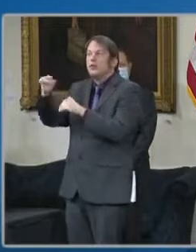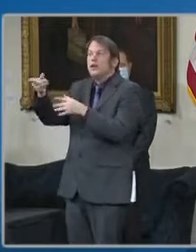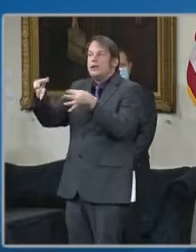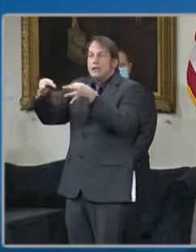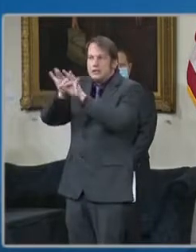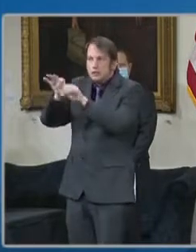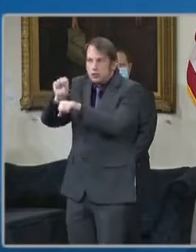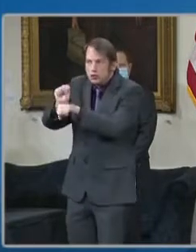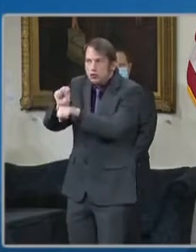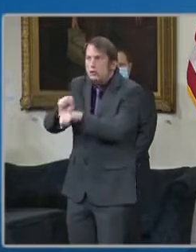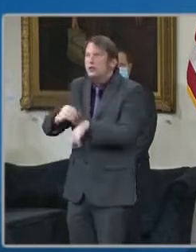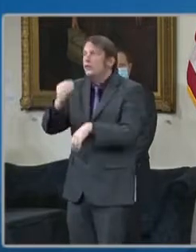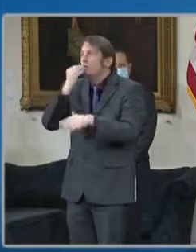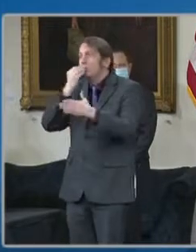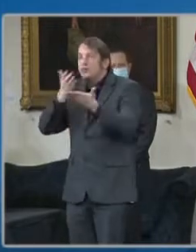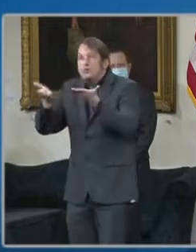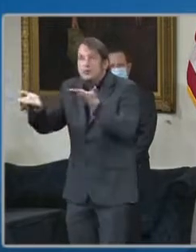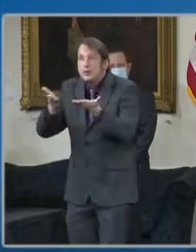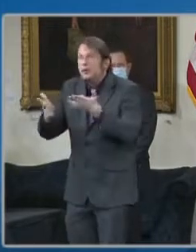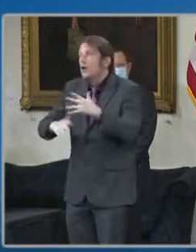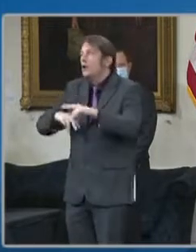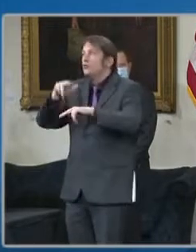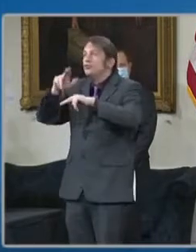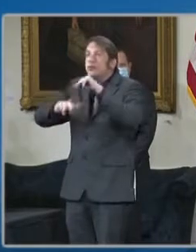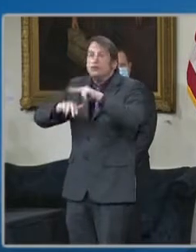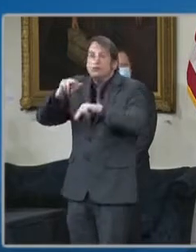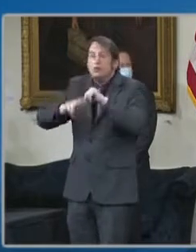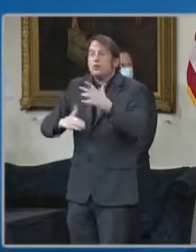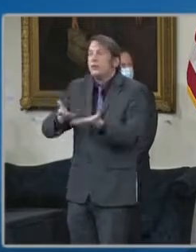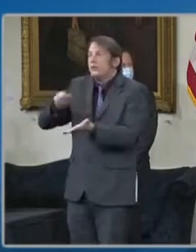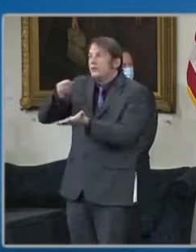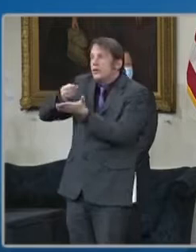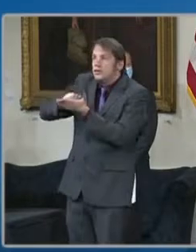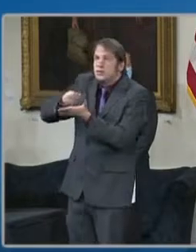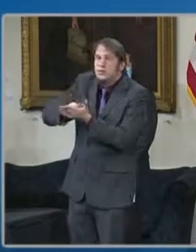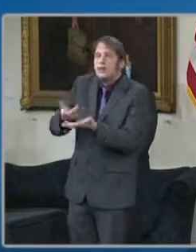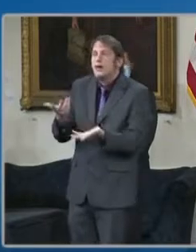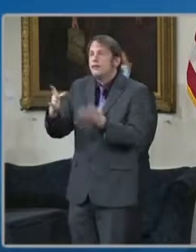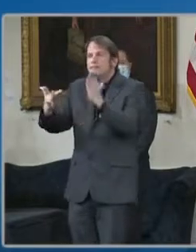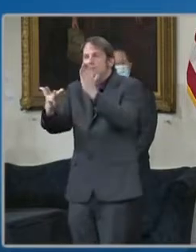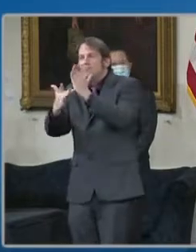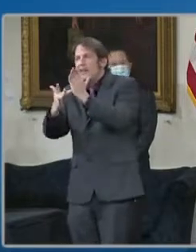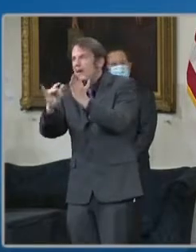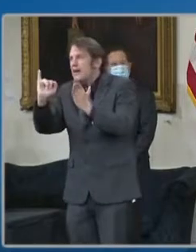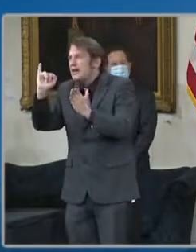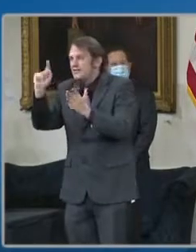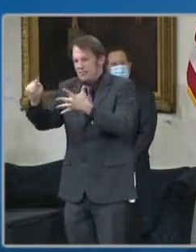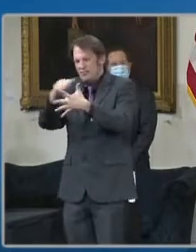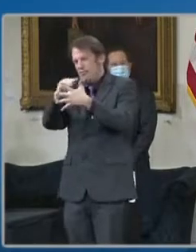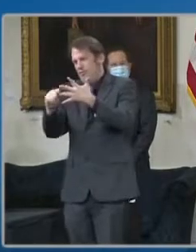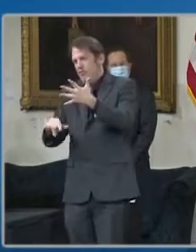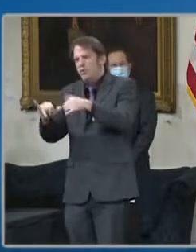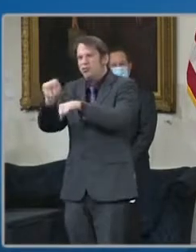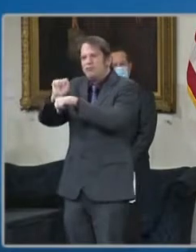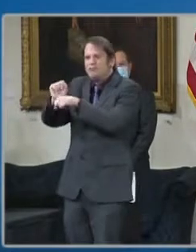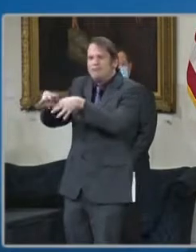utilities, construction workers, financial services, IT, and many other infrastructure categories.